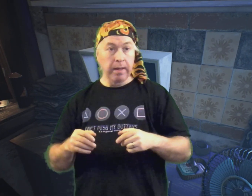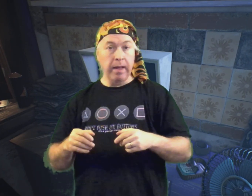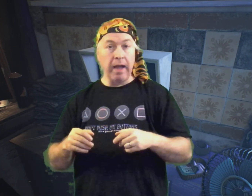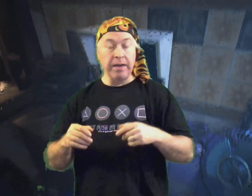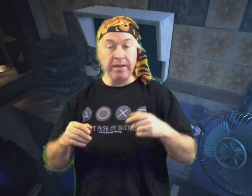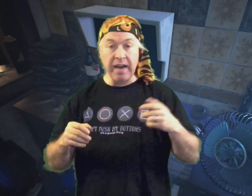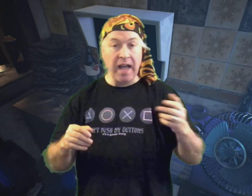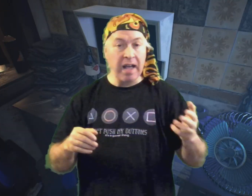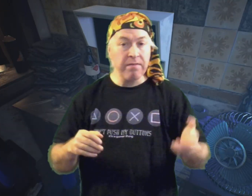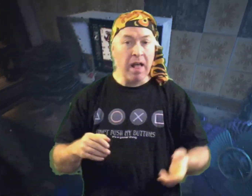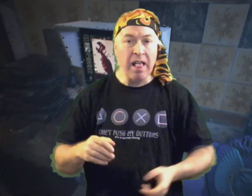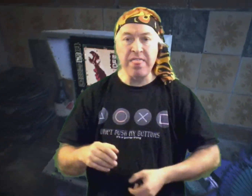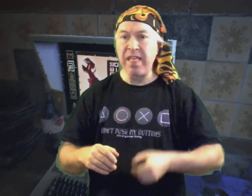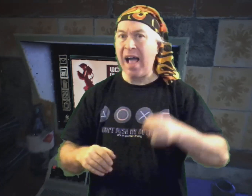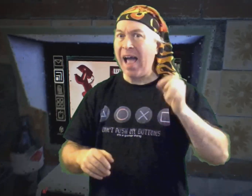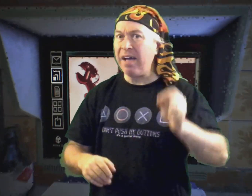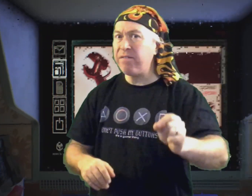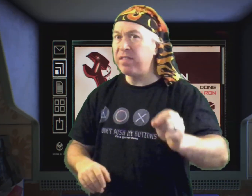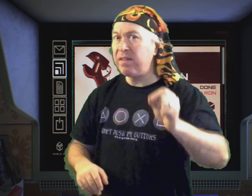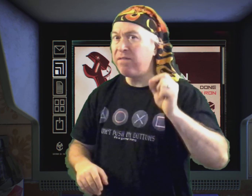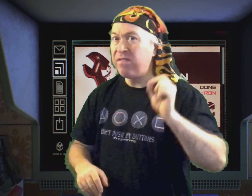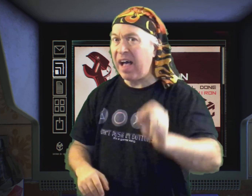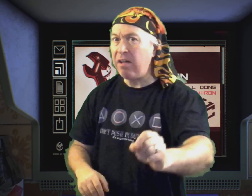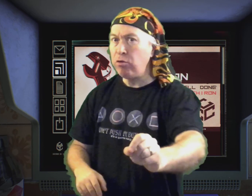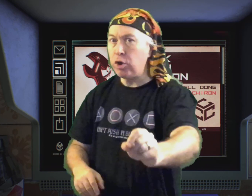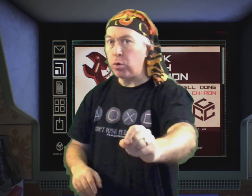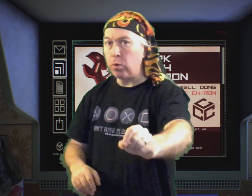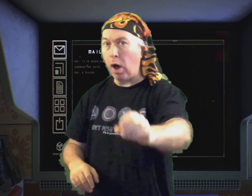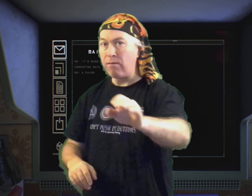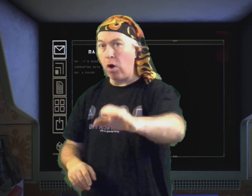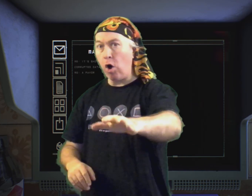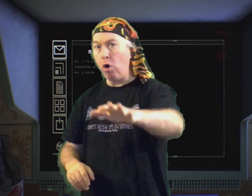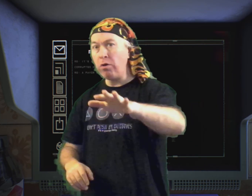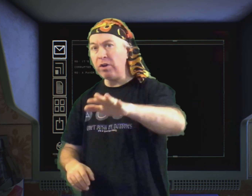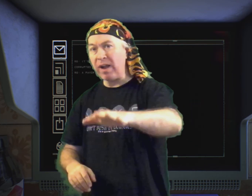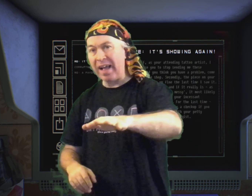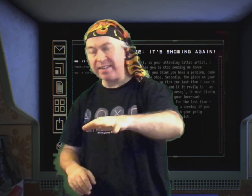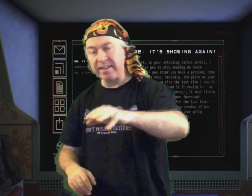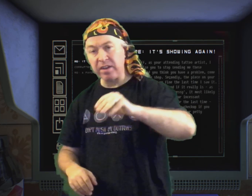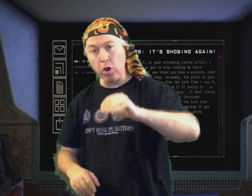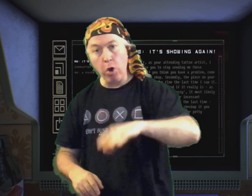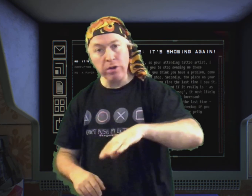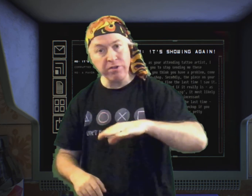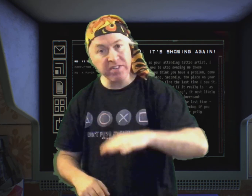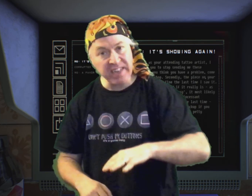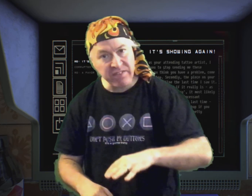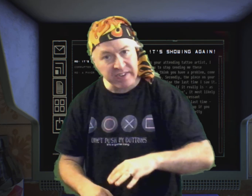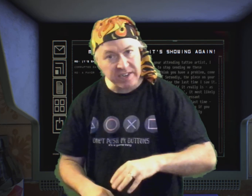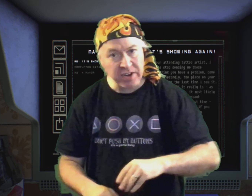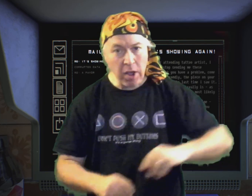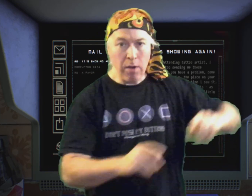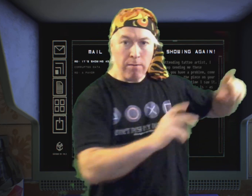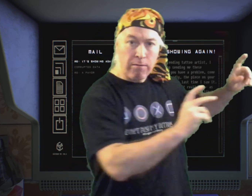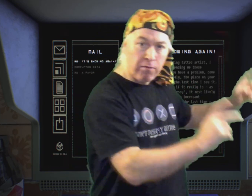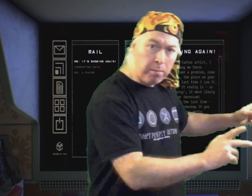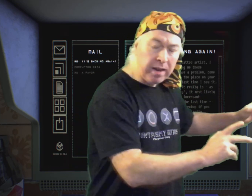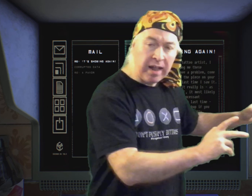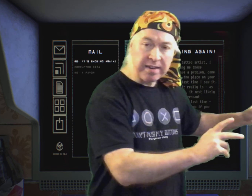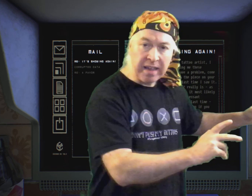And you can have half the value of all your assets and all your savings from the last game.